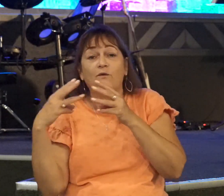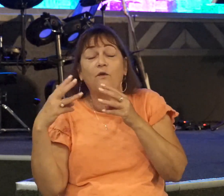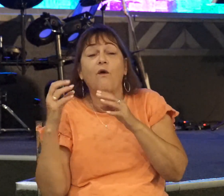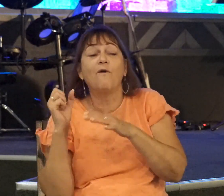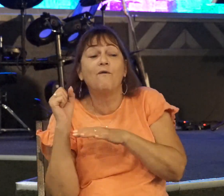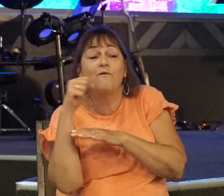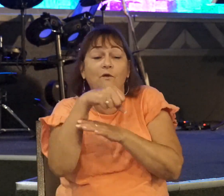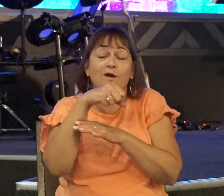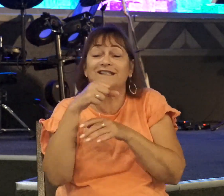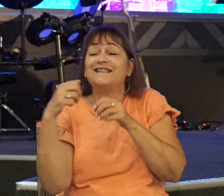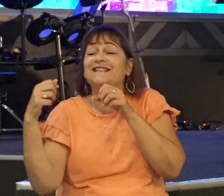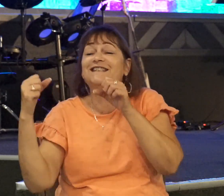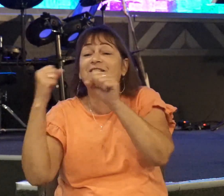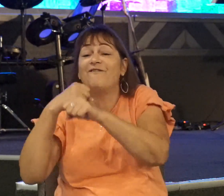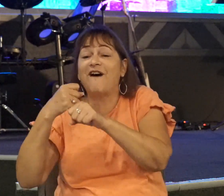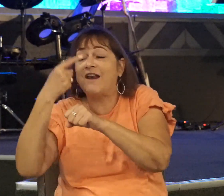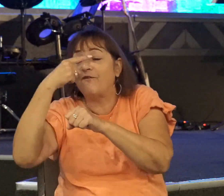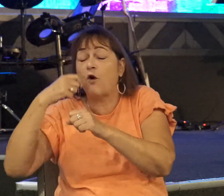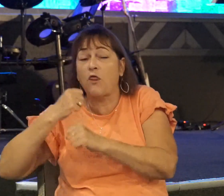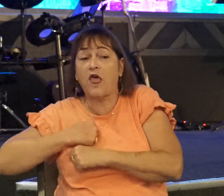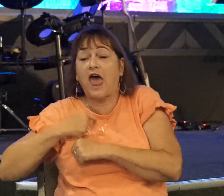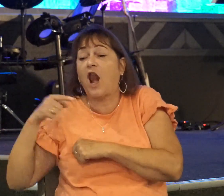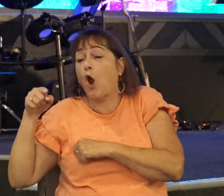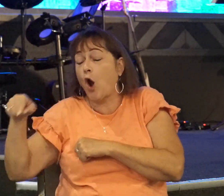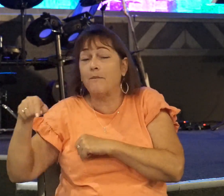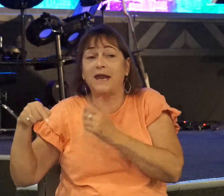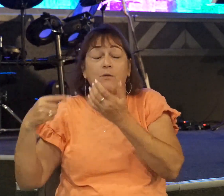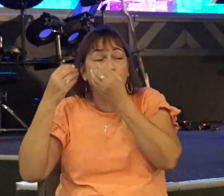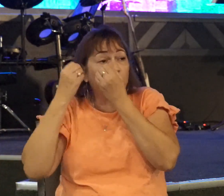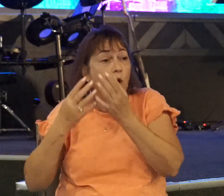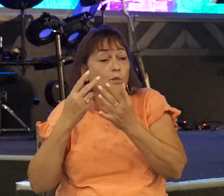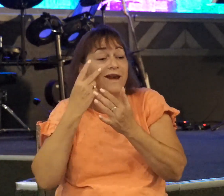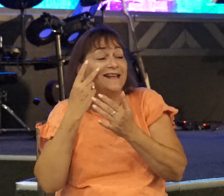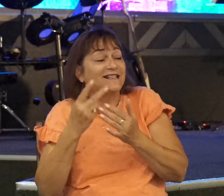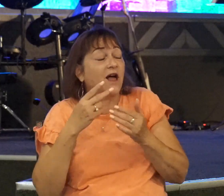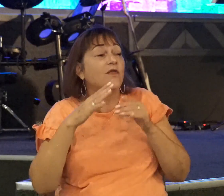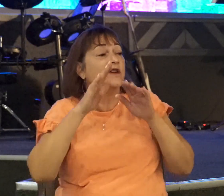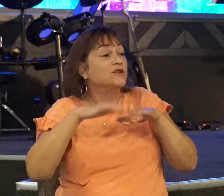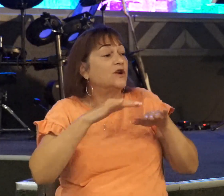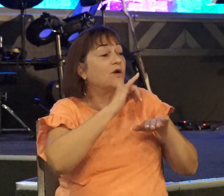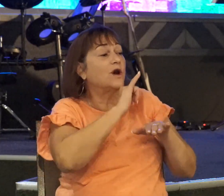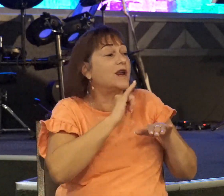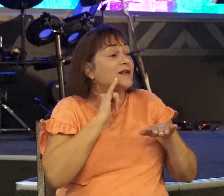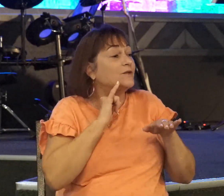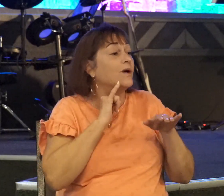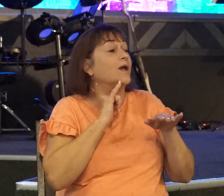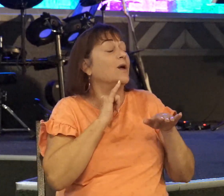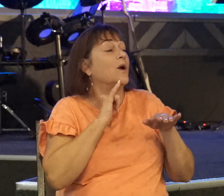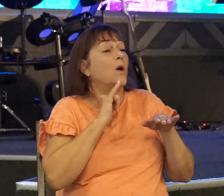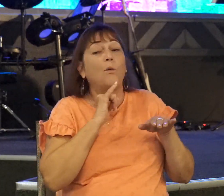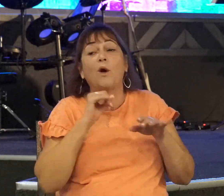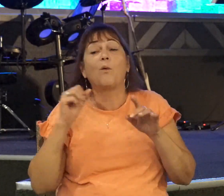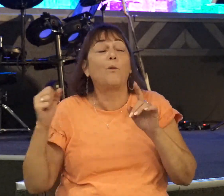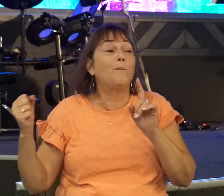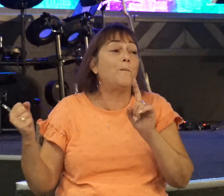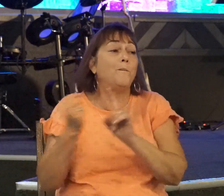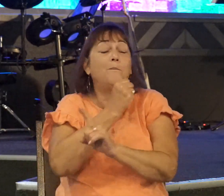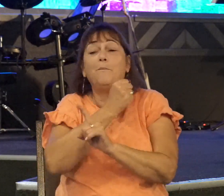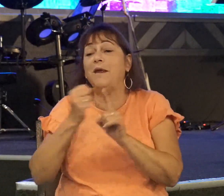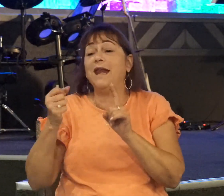Philistine army. Either way, we're told when they saw that the children of Israel were whooping the Philistines, they came out of their